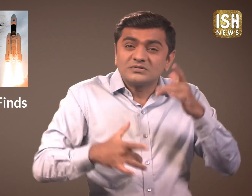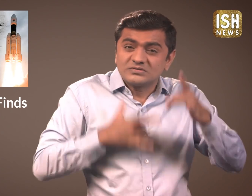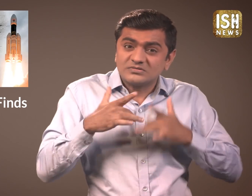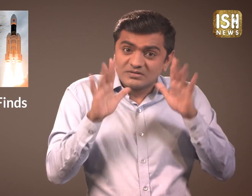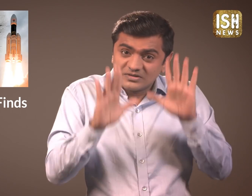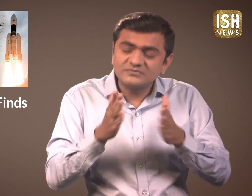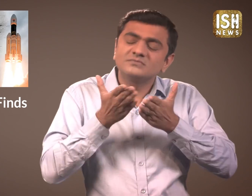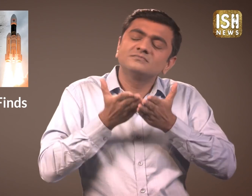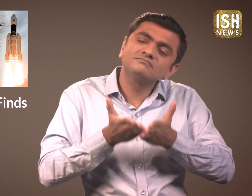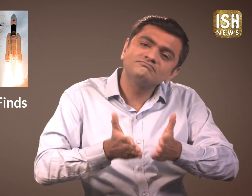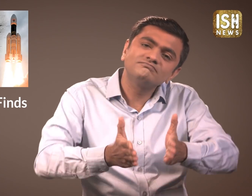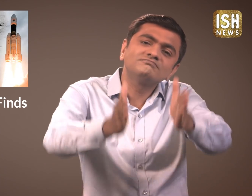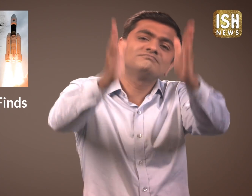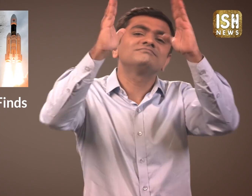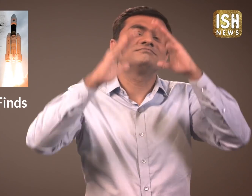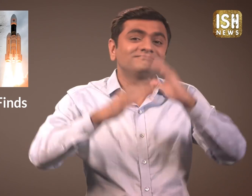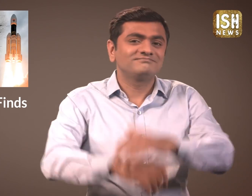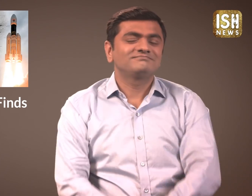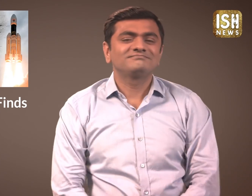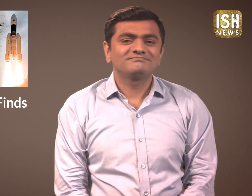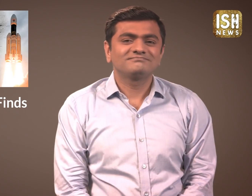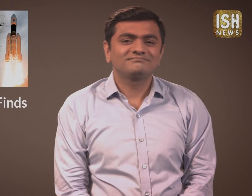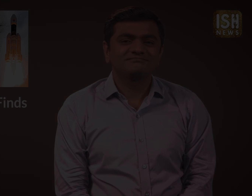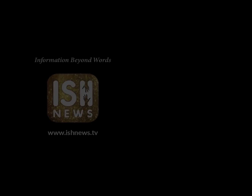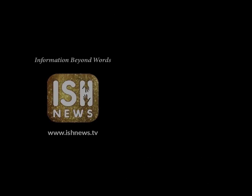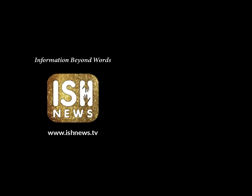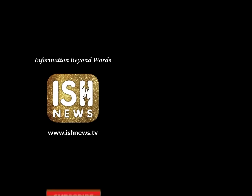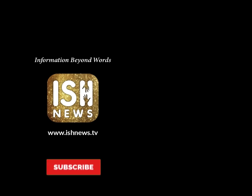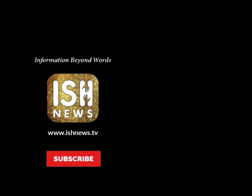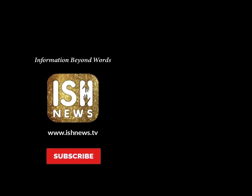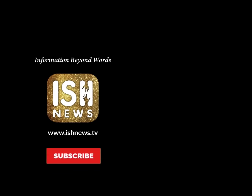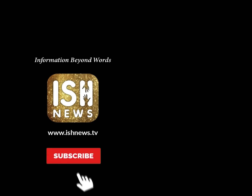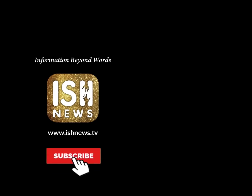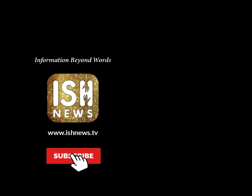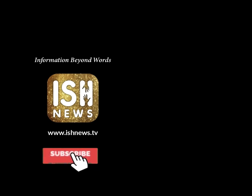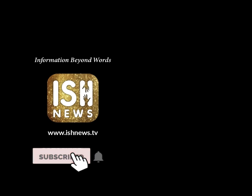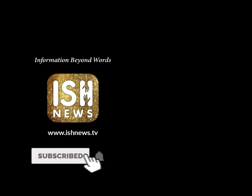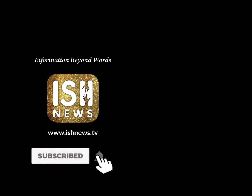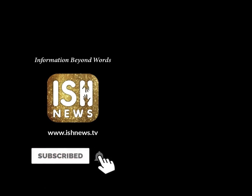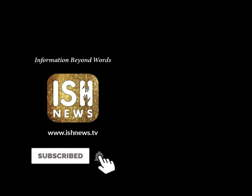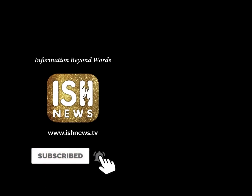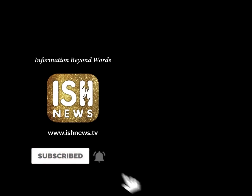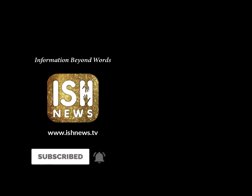Similarly, you all must follow your interest. interested in From the of the Lander's Lander's have